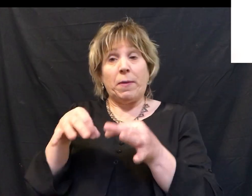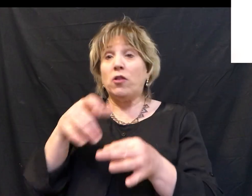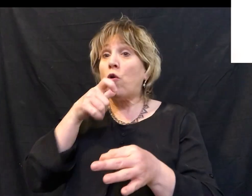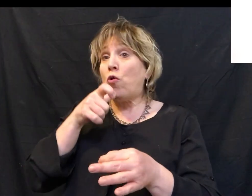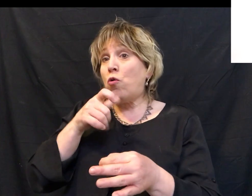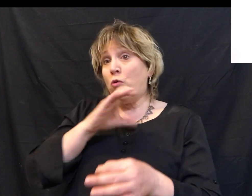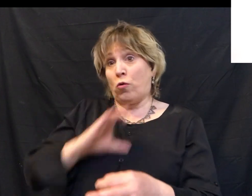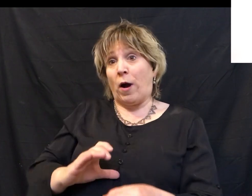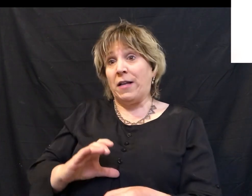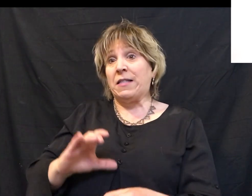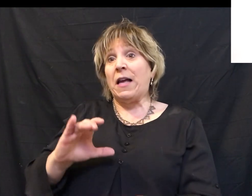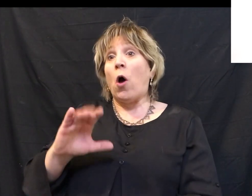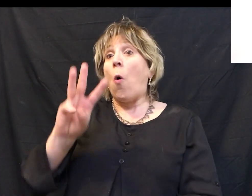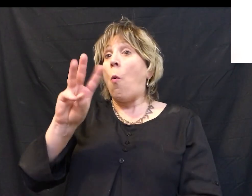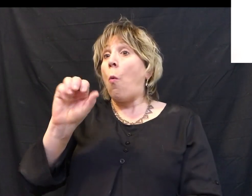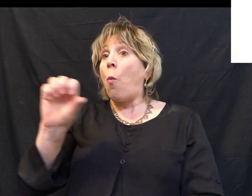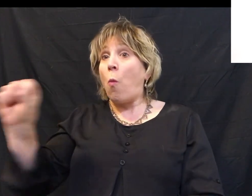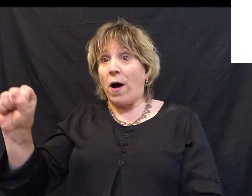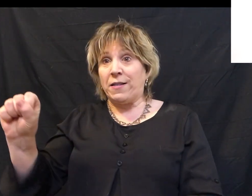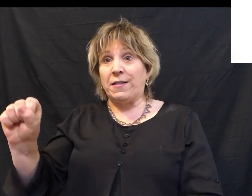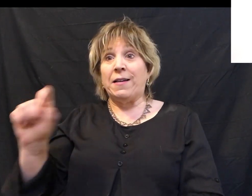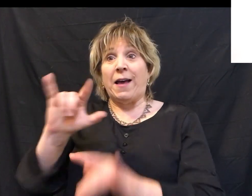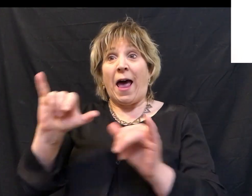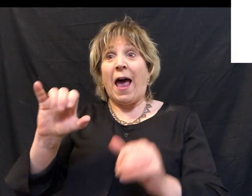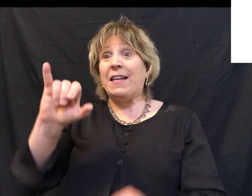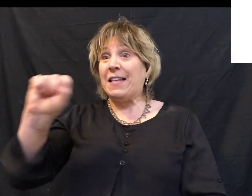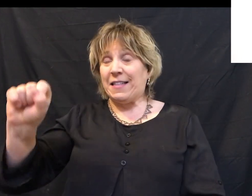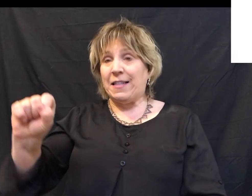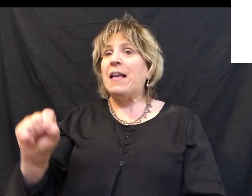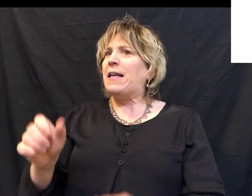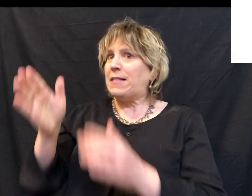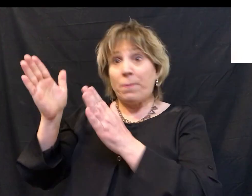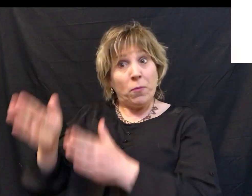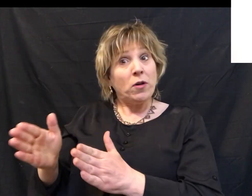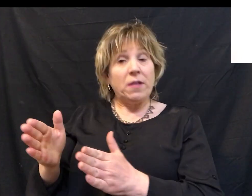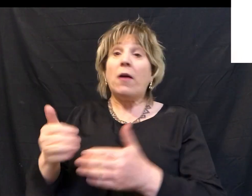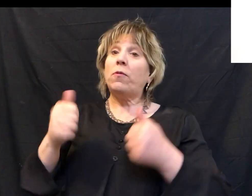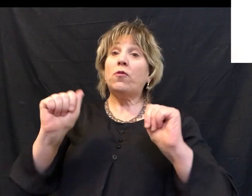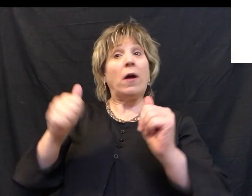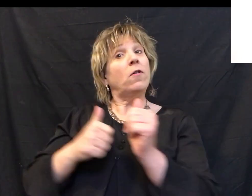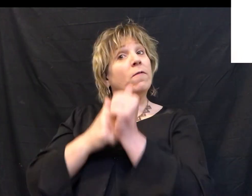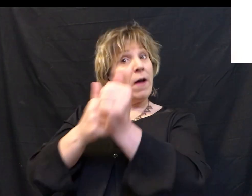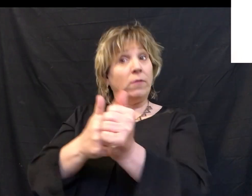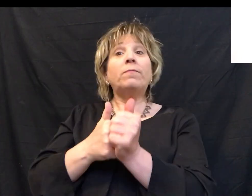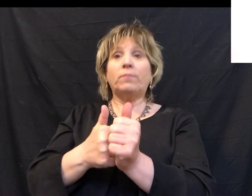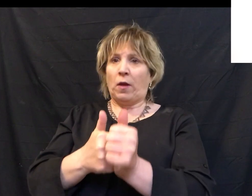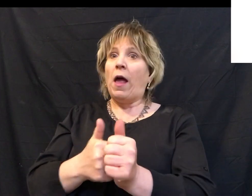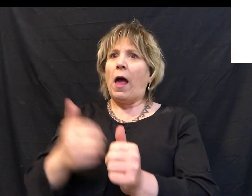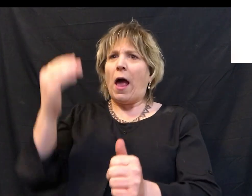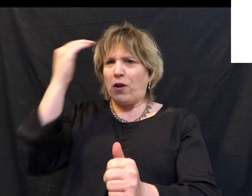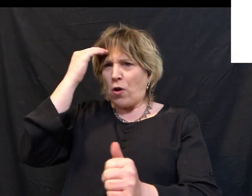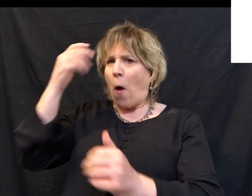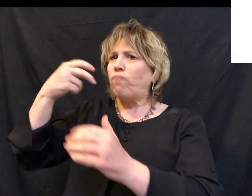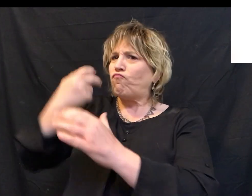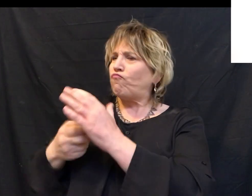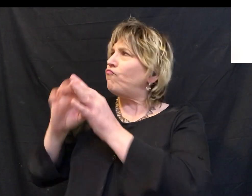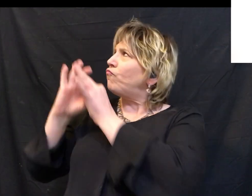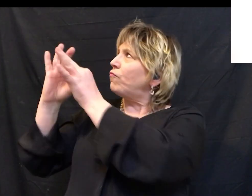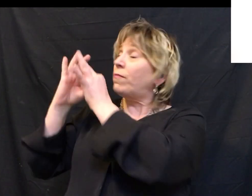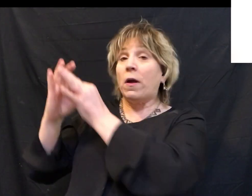That's probably an important thing for us to know. If he's a person that we're trying to follow and trying to get to know better, we should probably know more